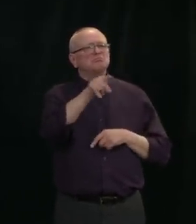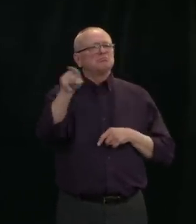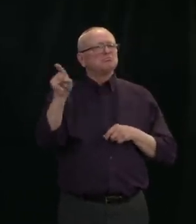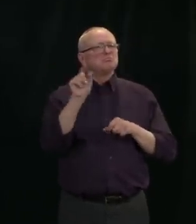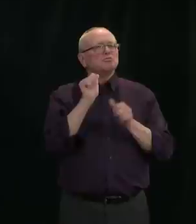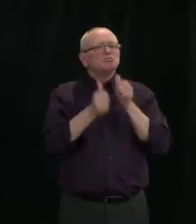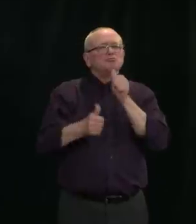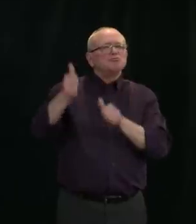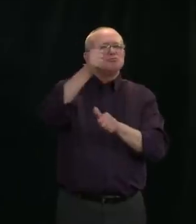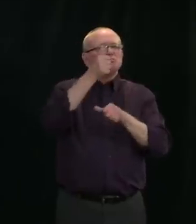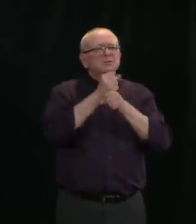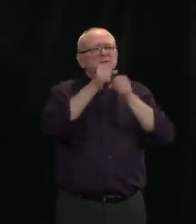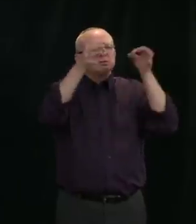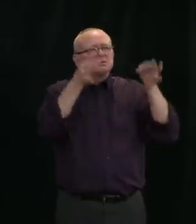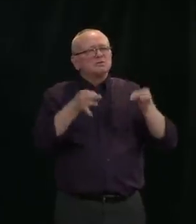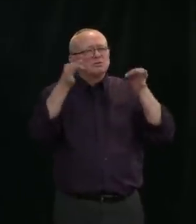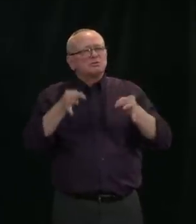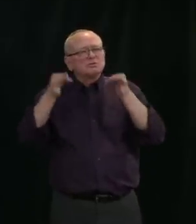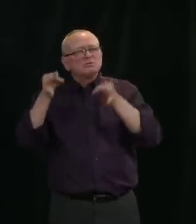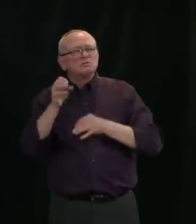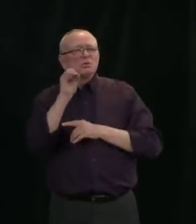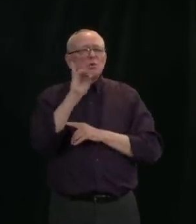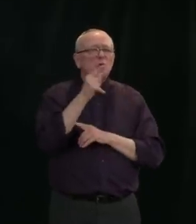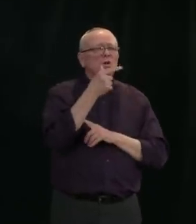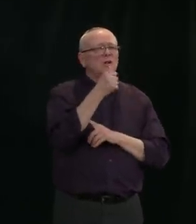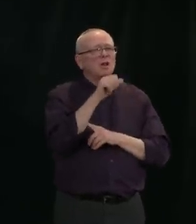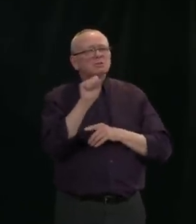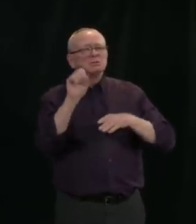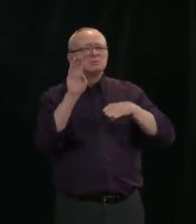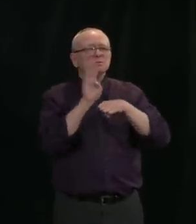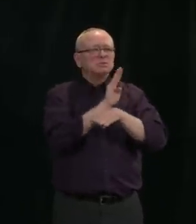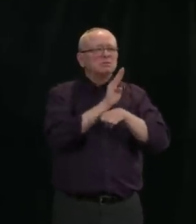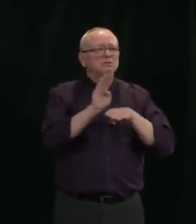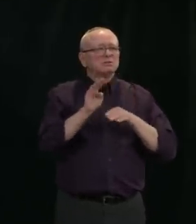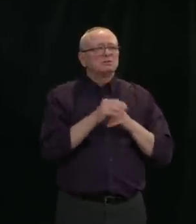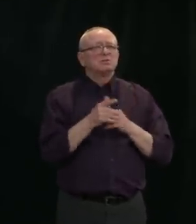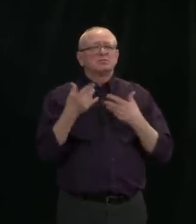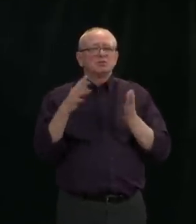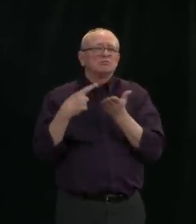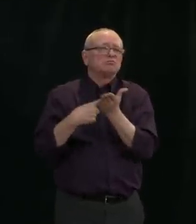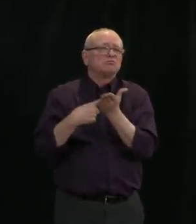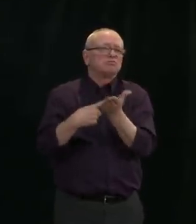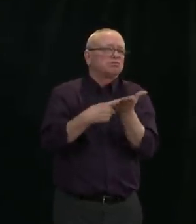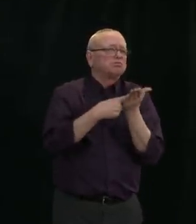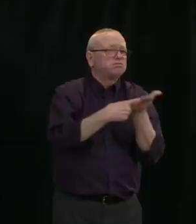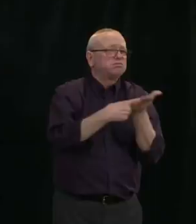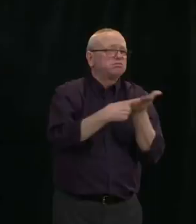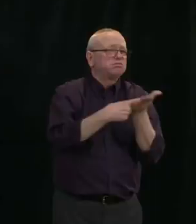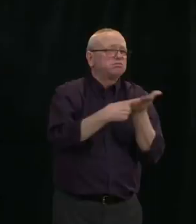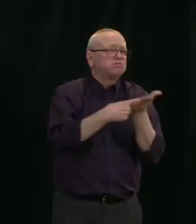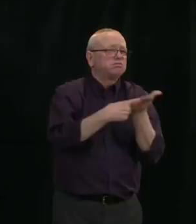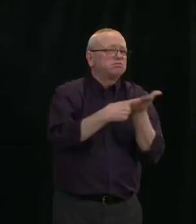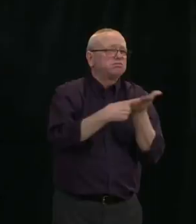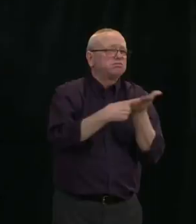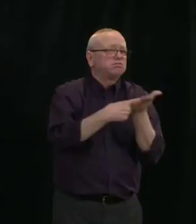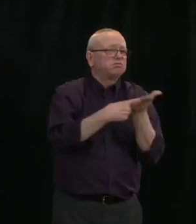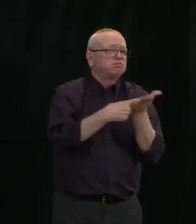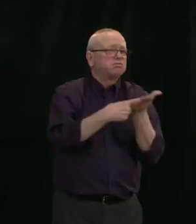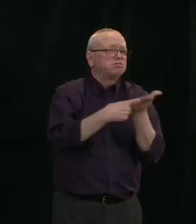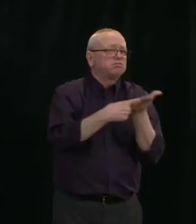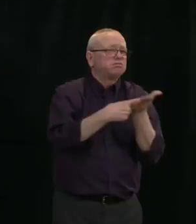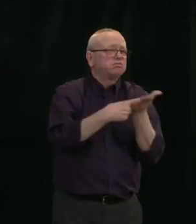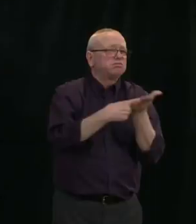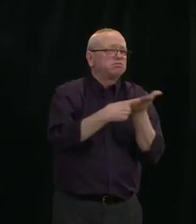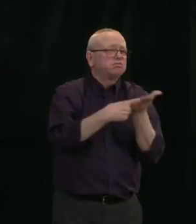how to protect North American jobs from the predatory dumping of energy by the Saudis and